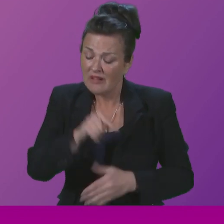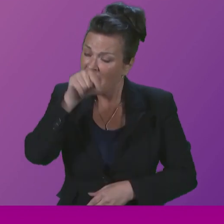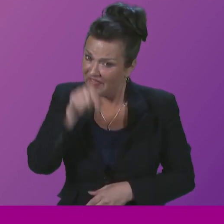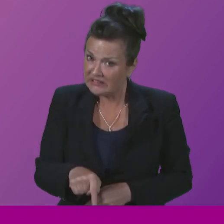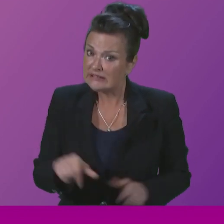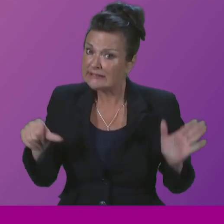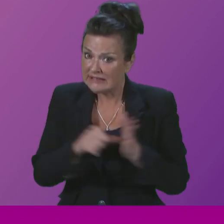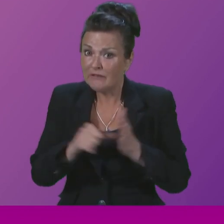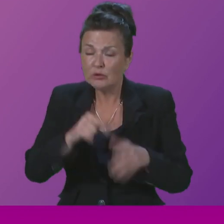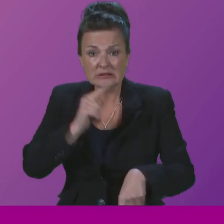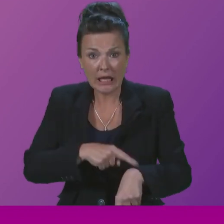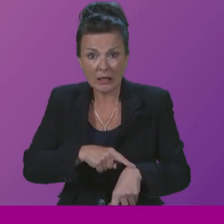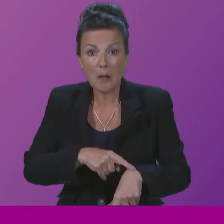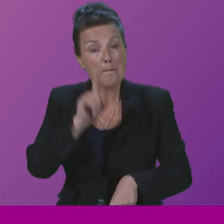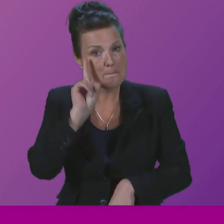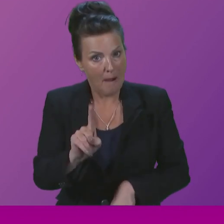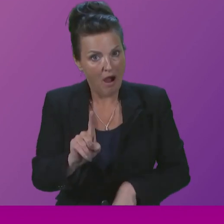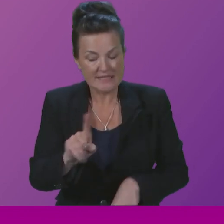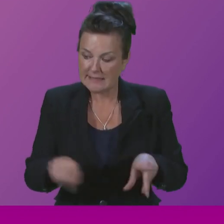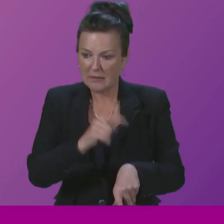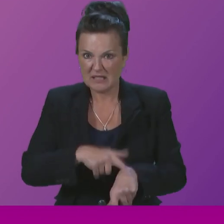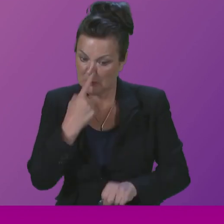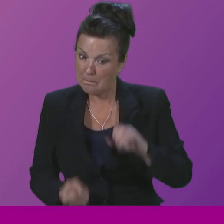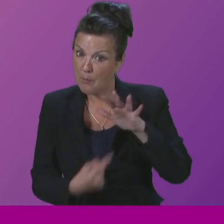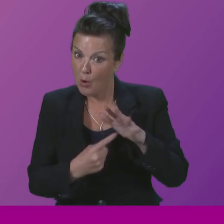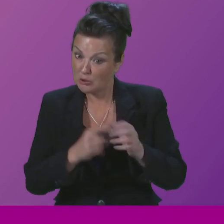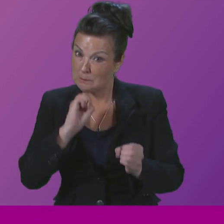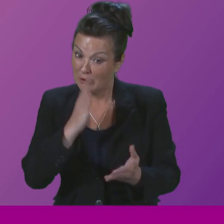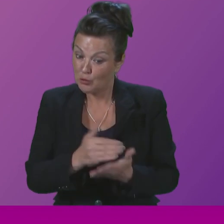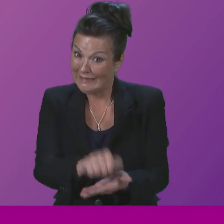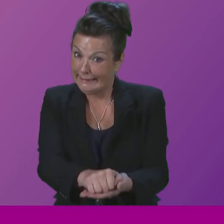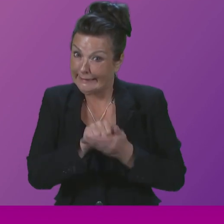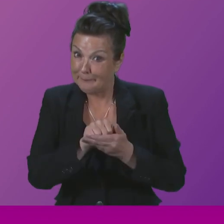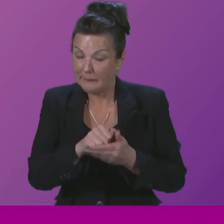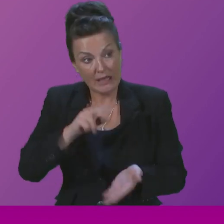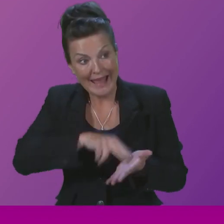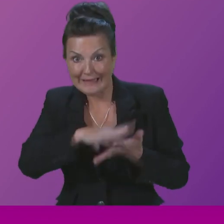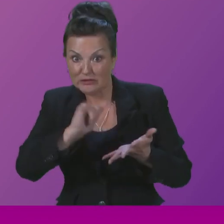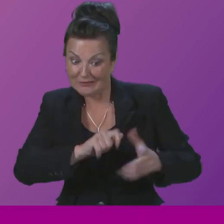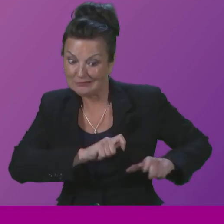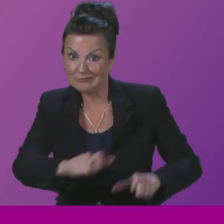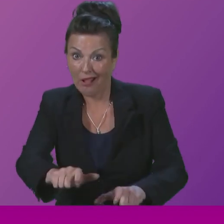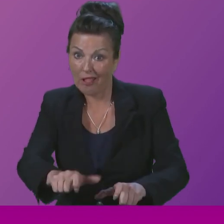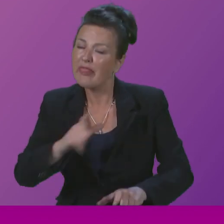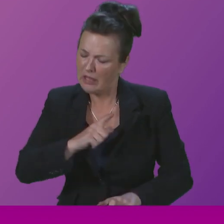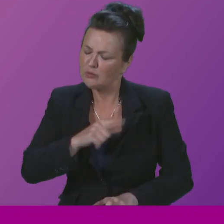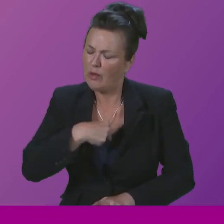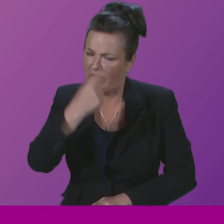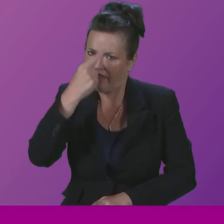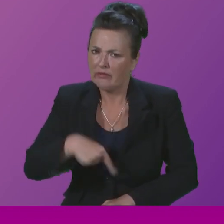to do so, but there has also never been a more important time to do so. And that's why we continue to take that responsibility so seriously.